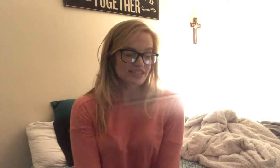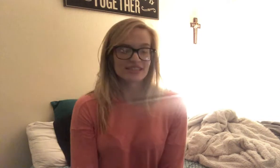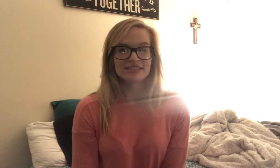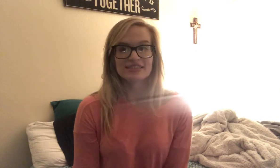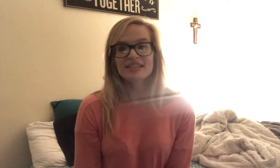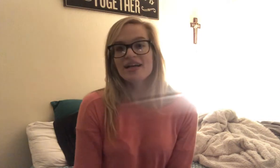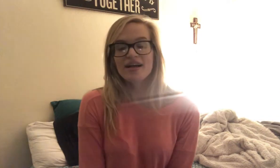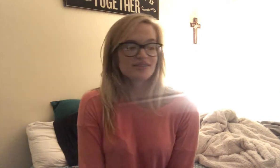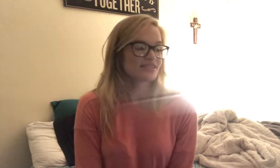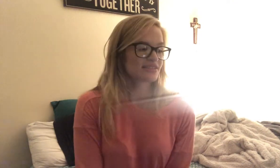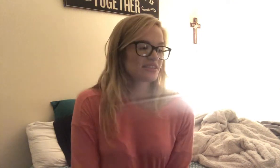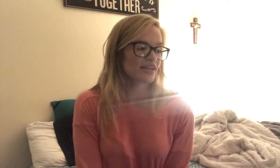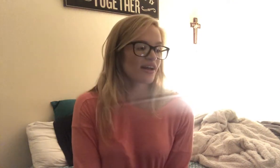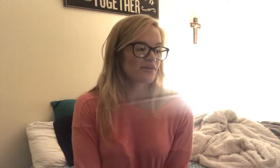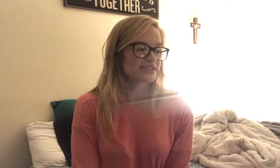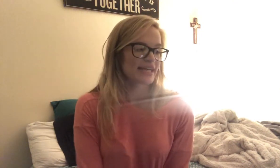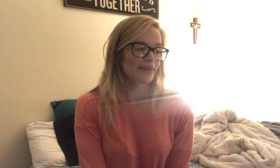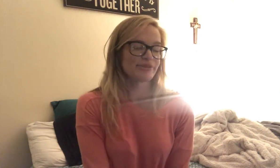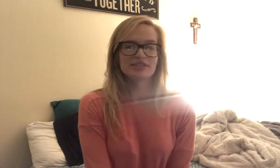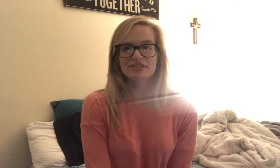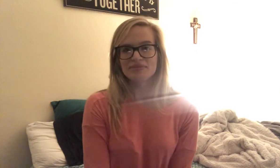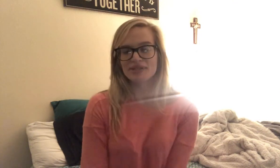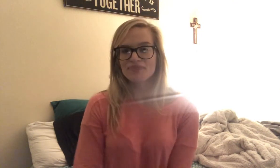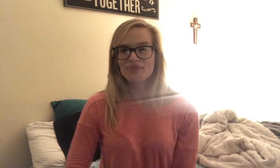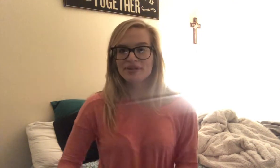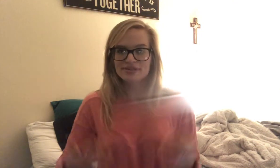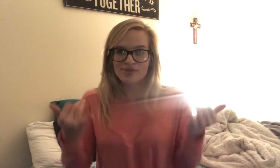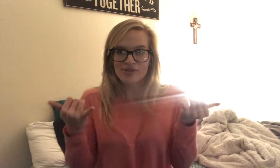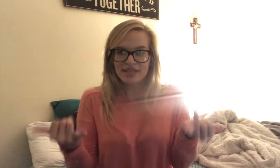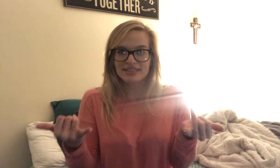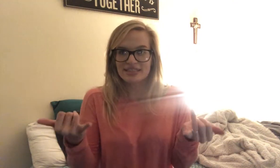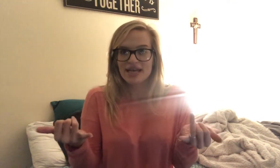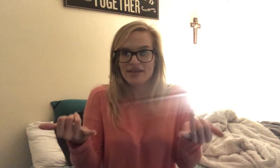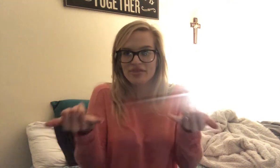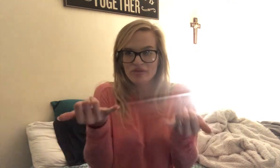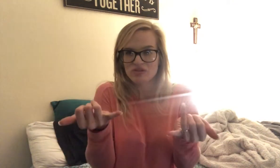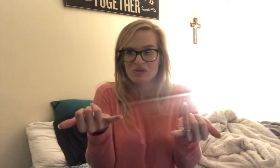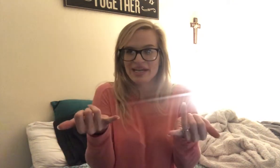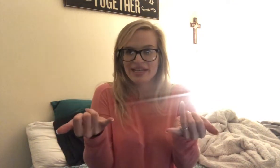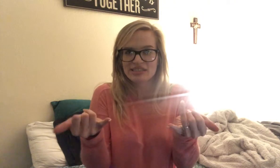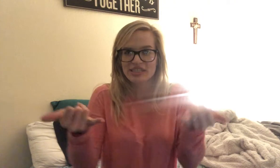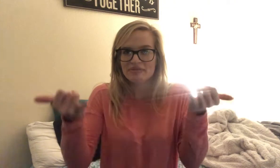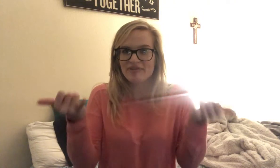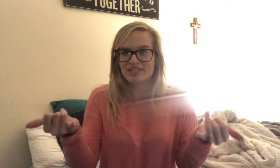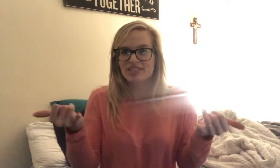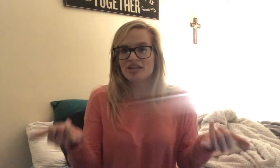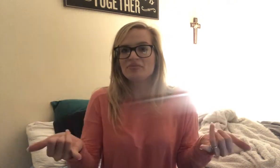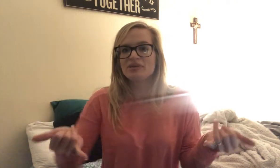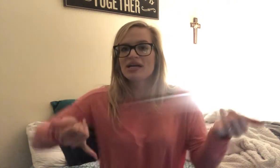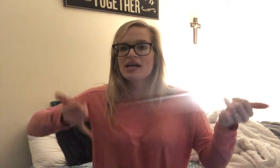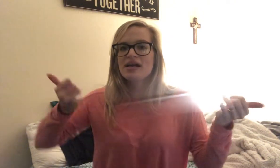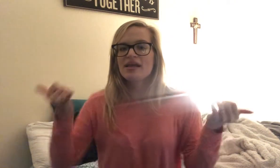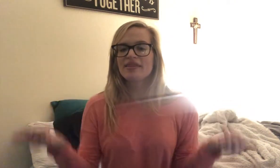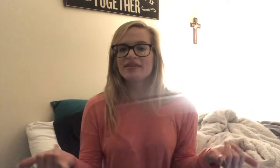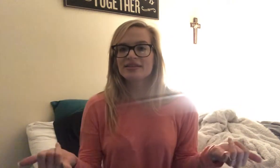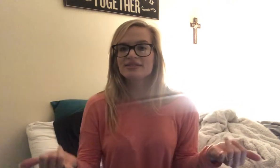is. This shit always happens to me. So, this again. Those Y handshapes facing up. This.